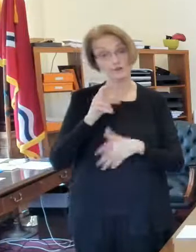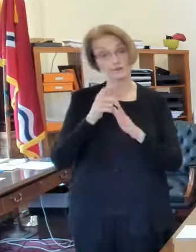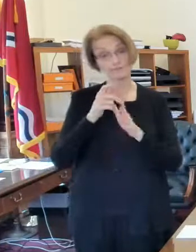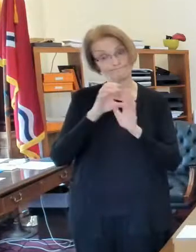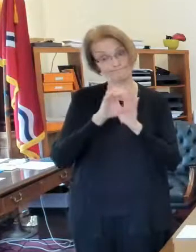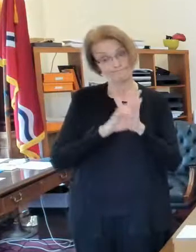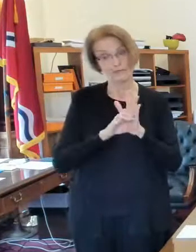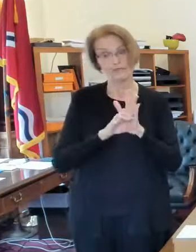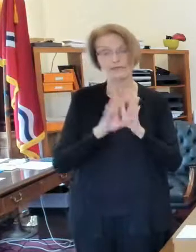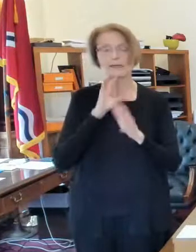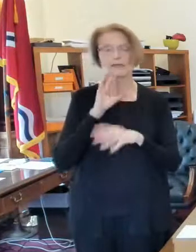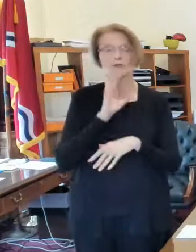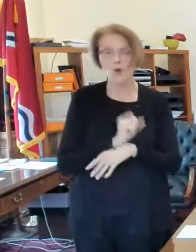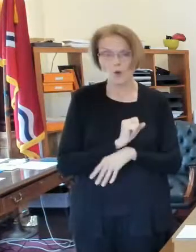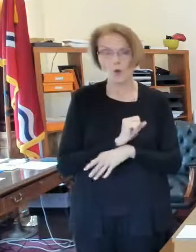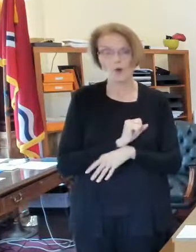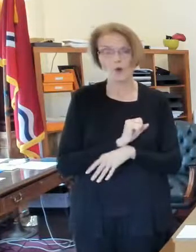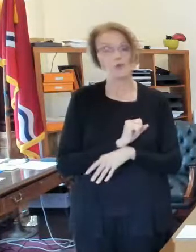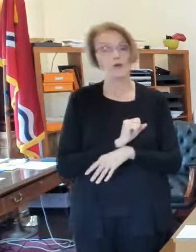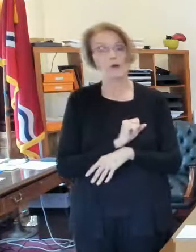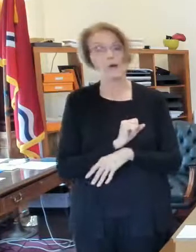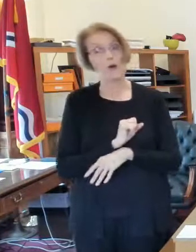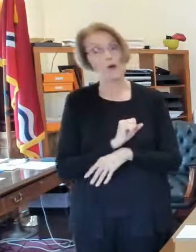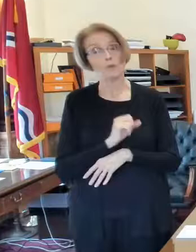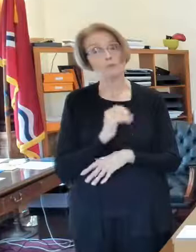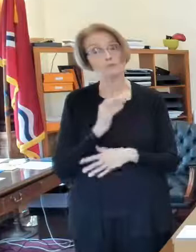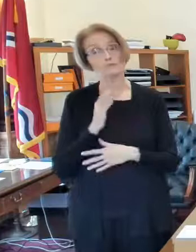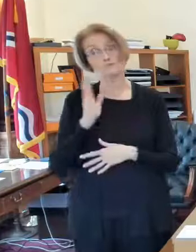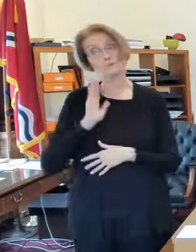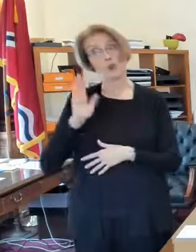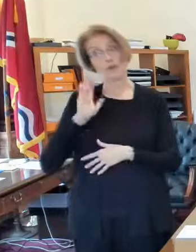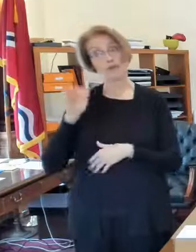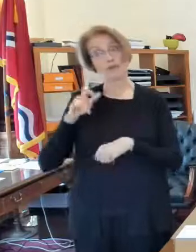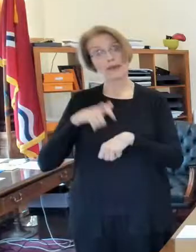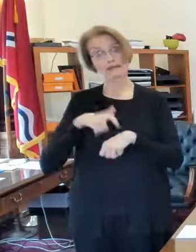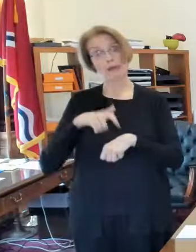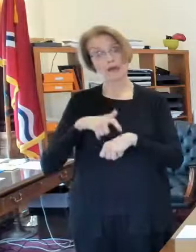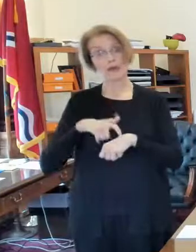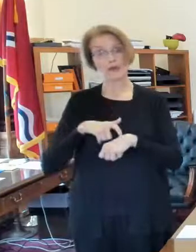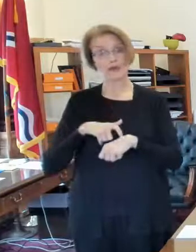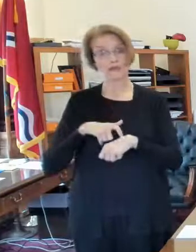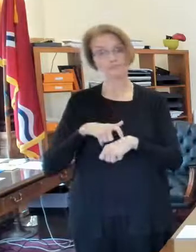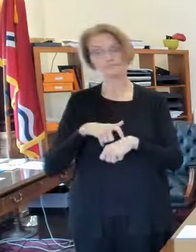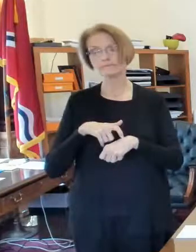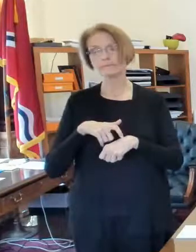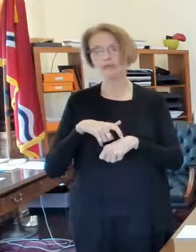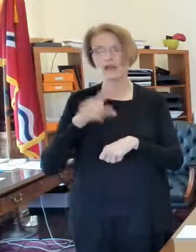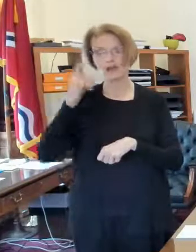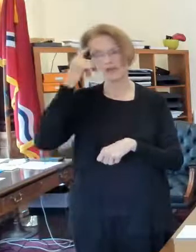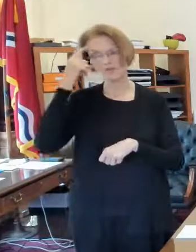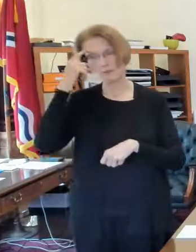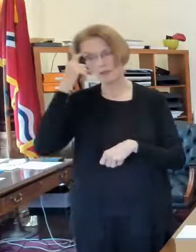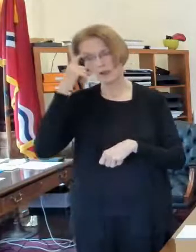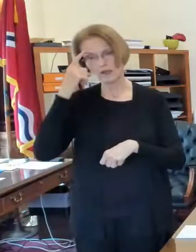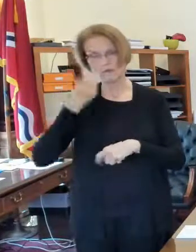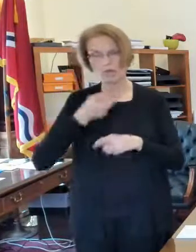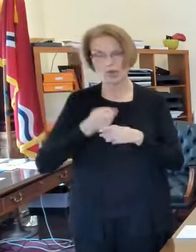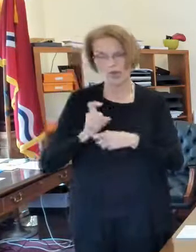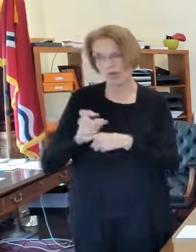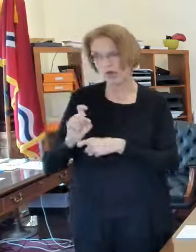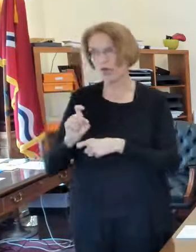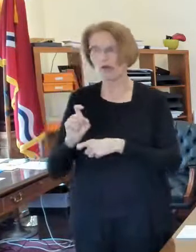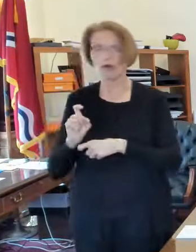it it was well-intentioned and it came out of a time when there had been a lot of corruption and that sort of thing